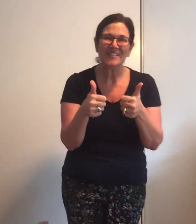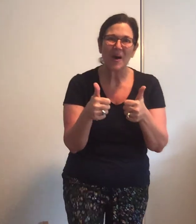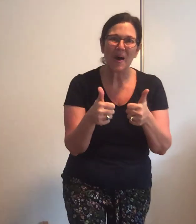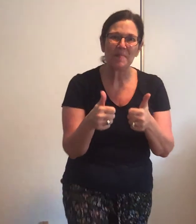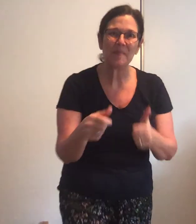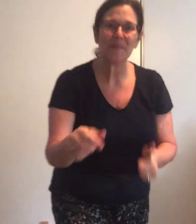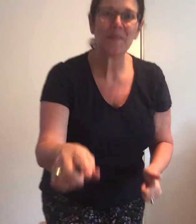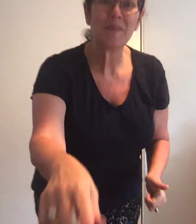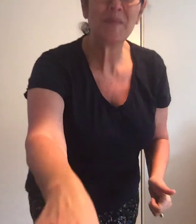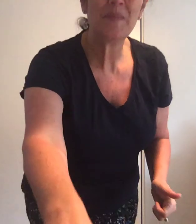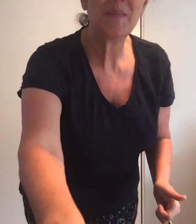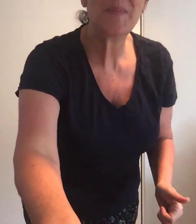job!